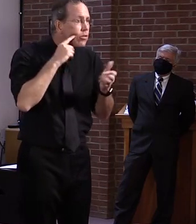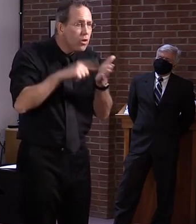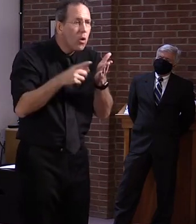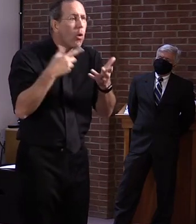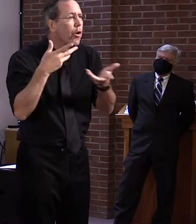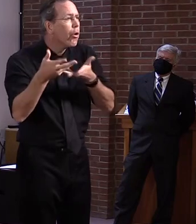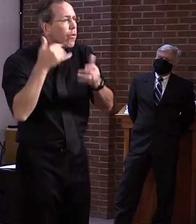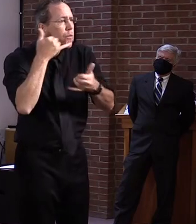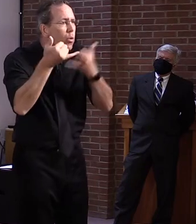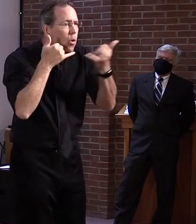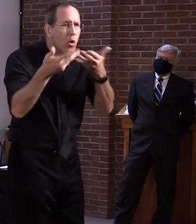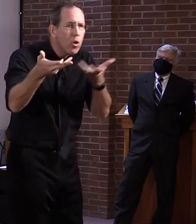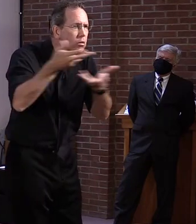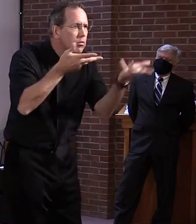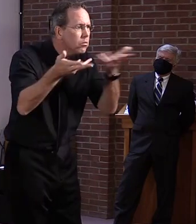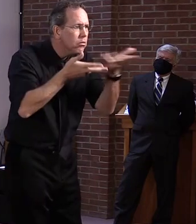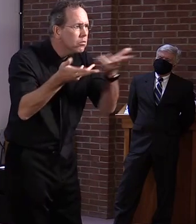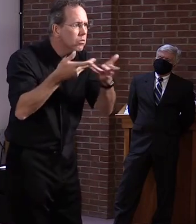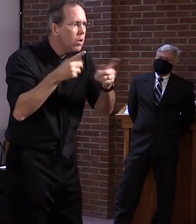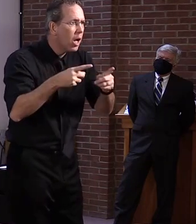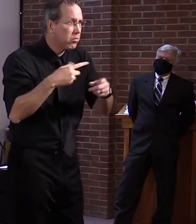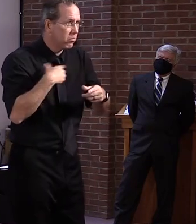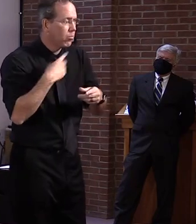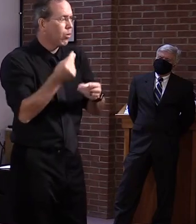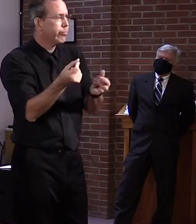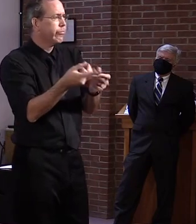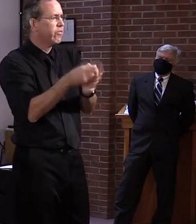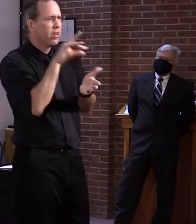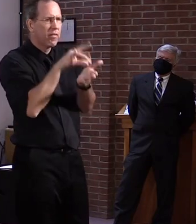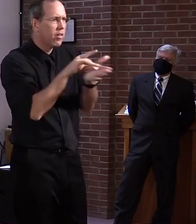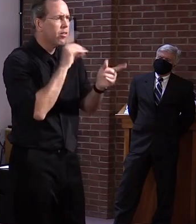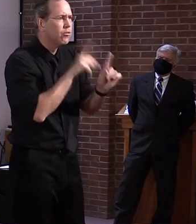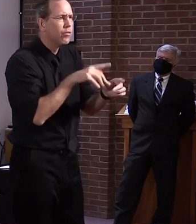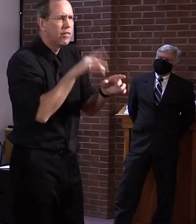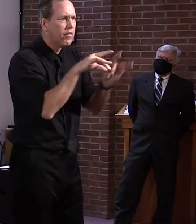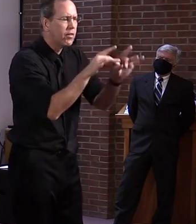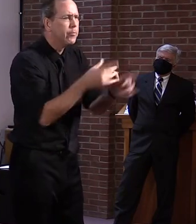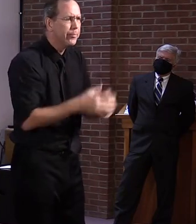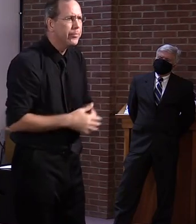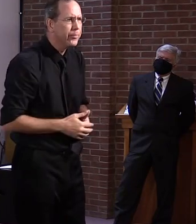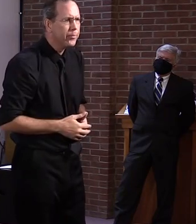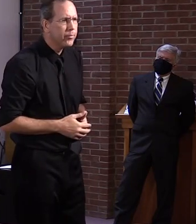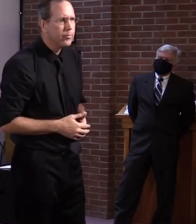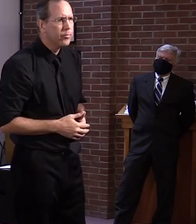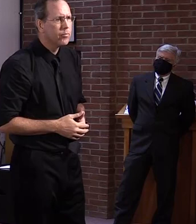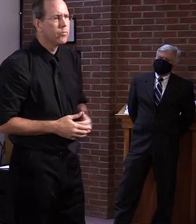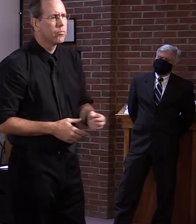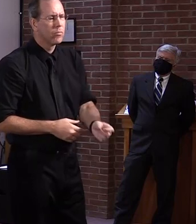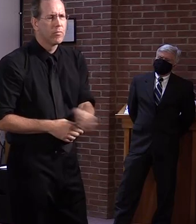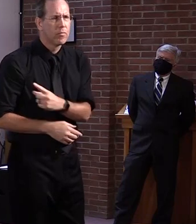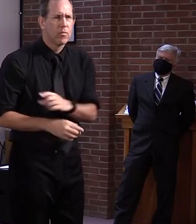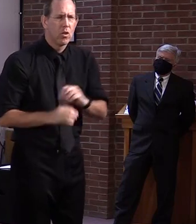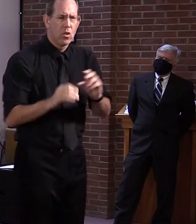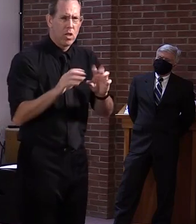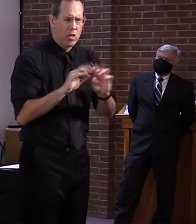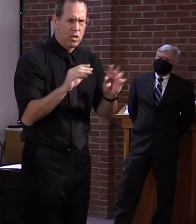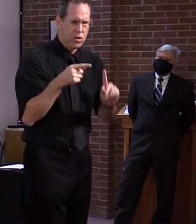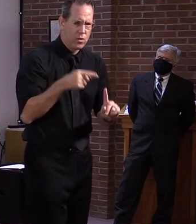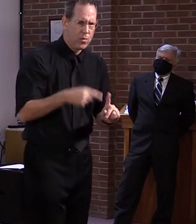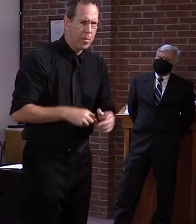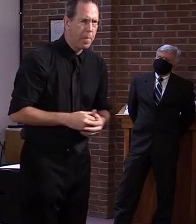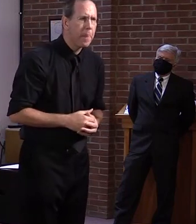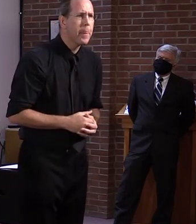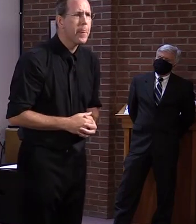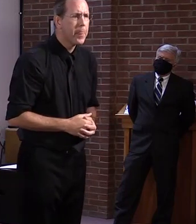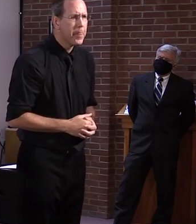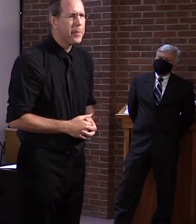Okay. And if I, uh, if I may, follow up on the discussion earlier about, uh, transparency and the reporting out of cases within schools or